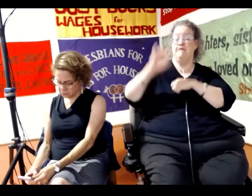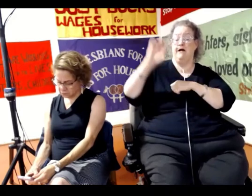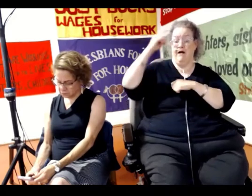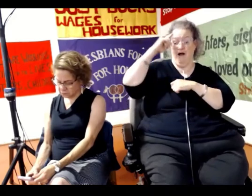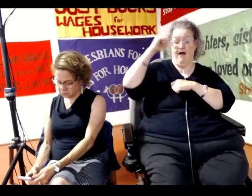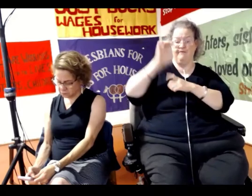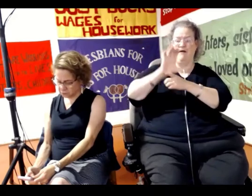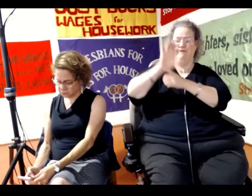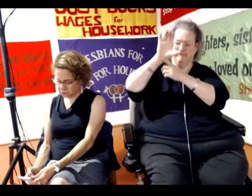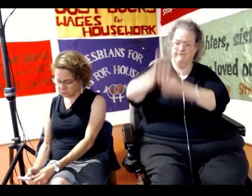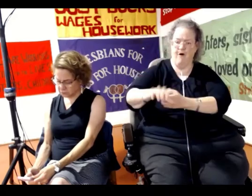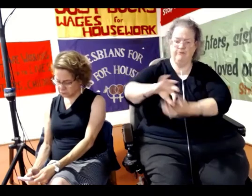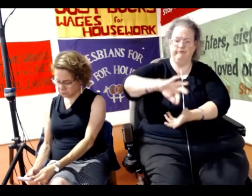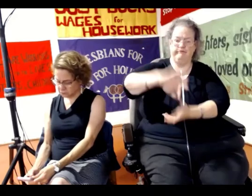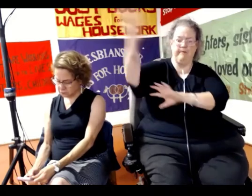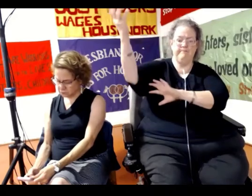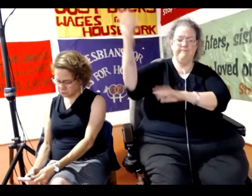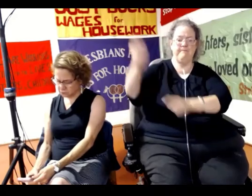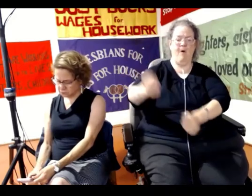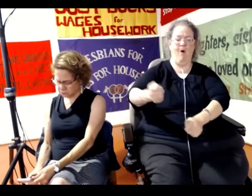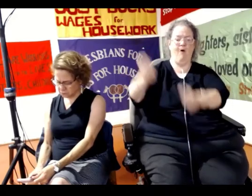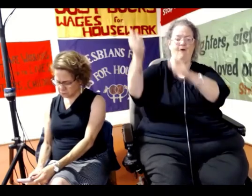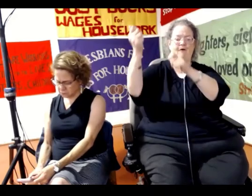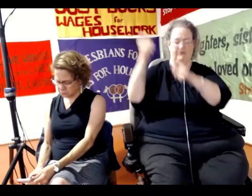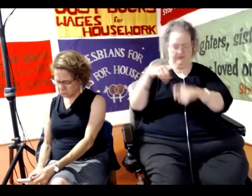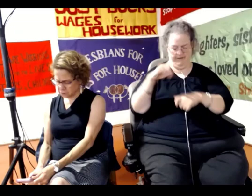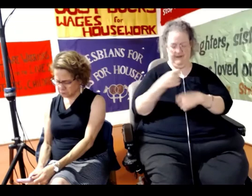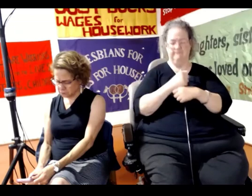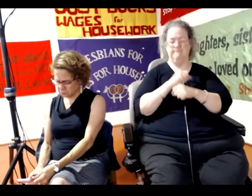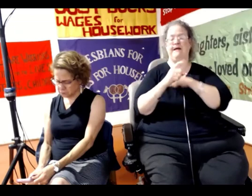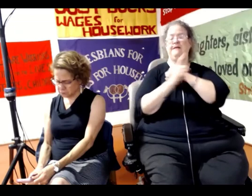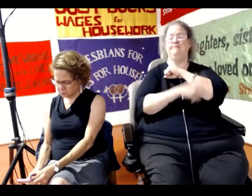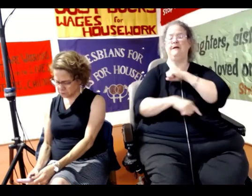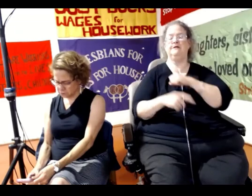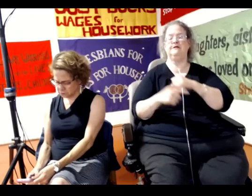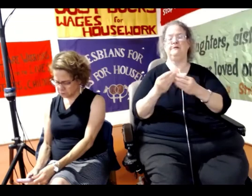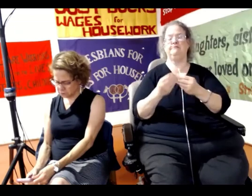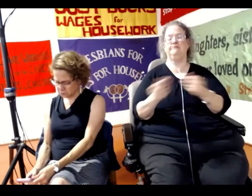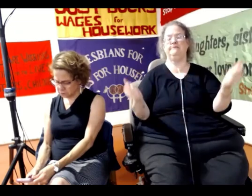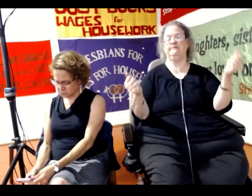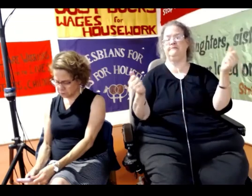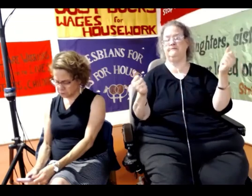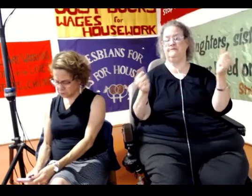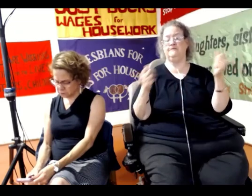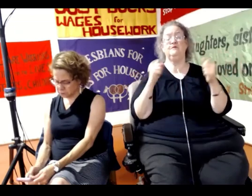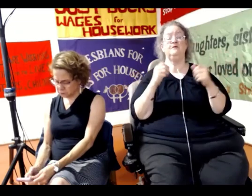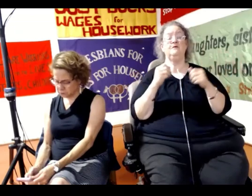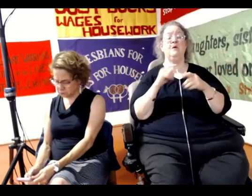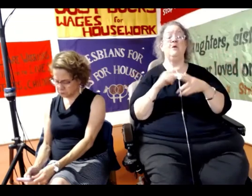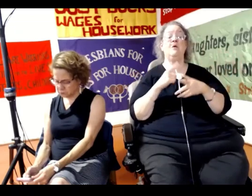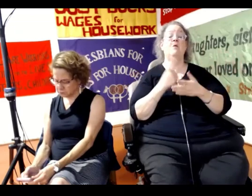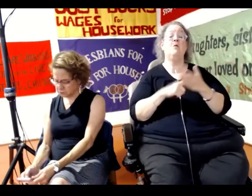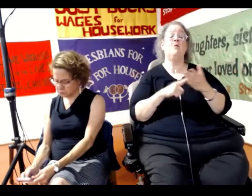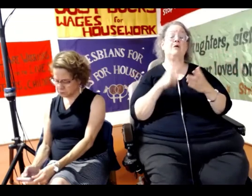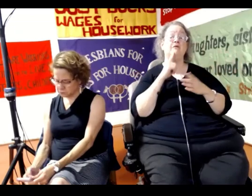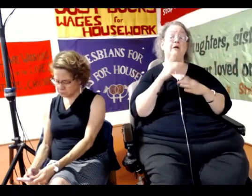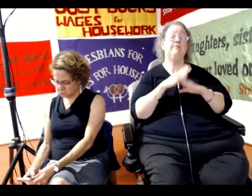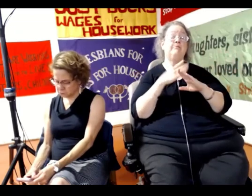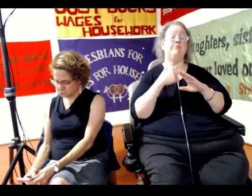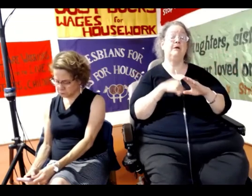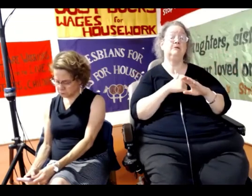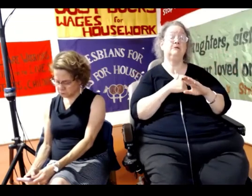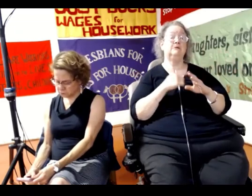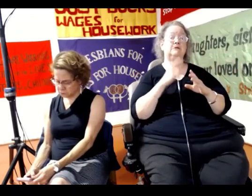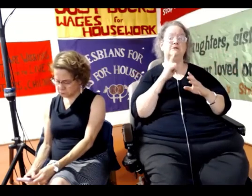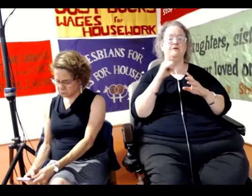decriminalization a lot easier. But the other thing is that what stands in our way is the